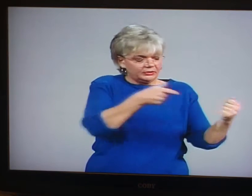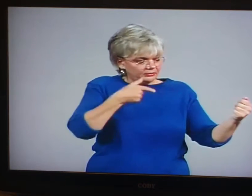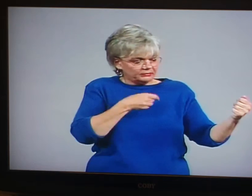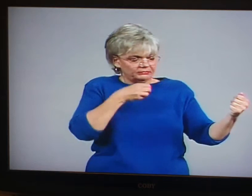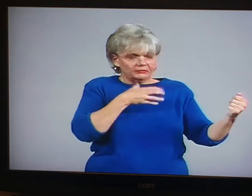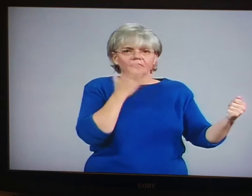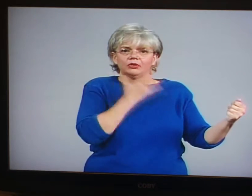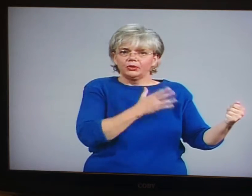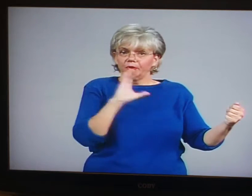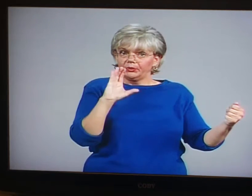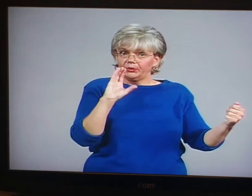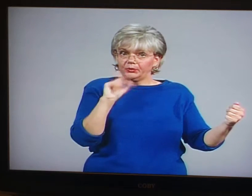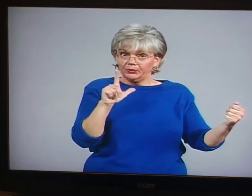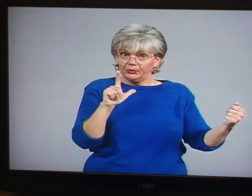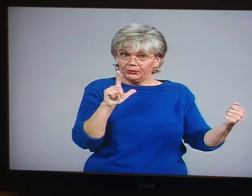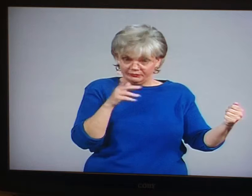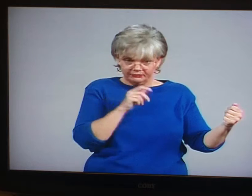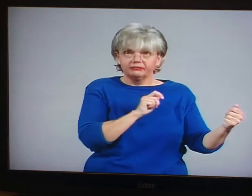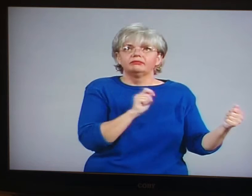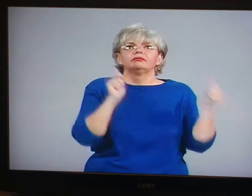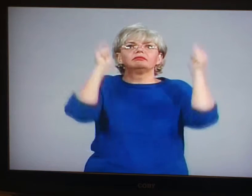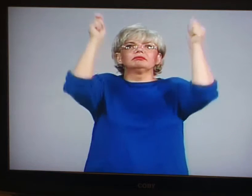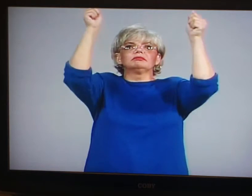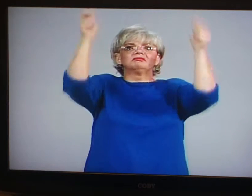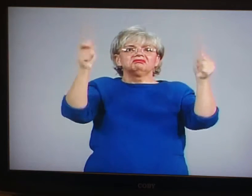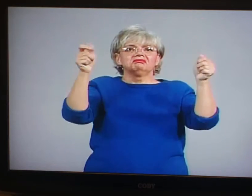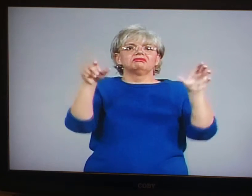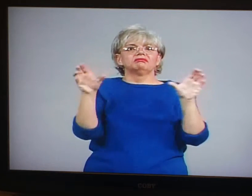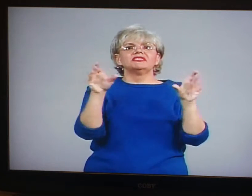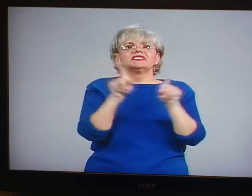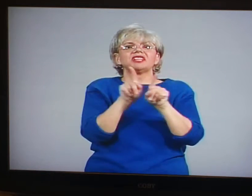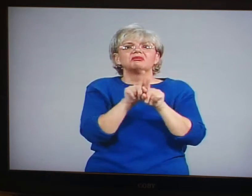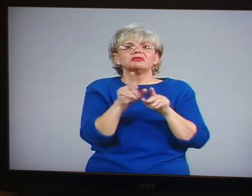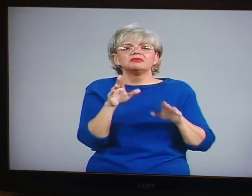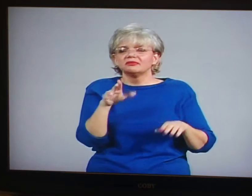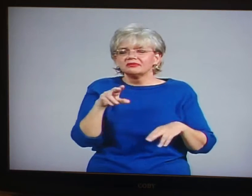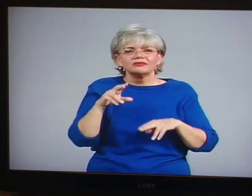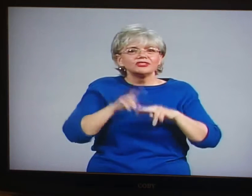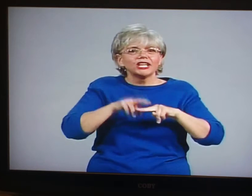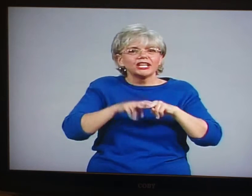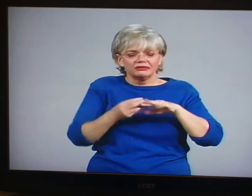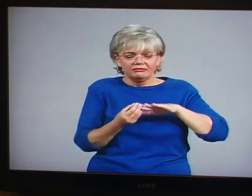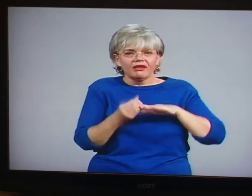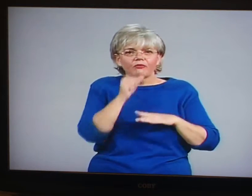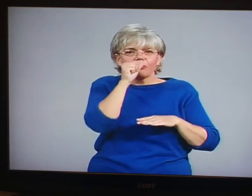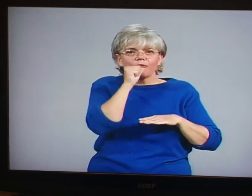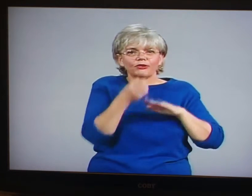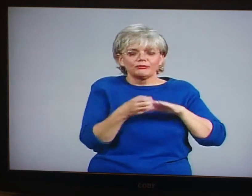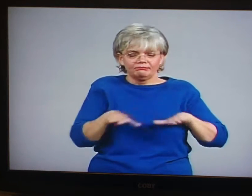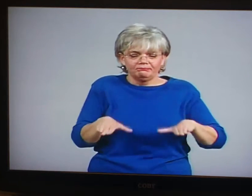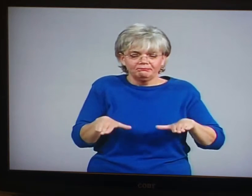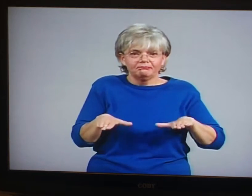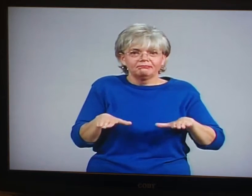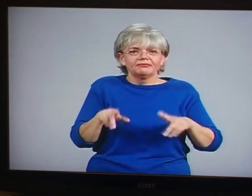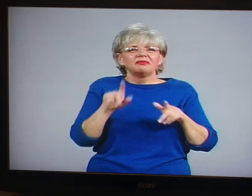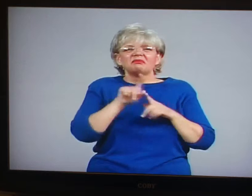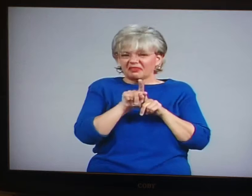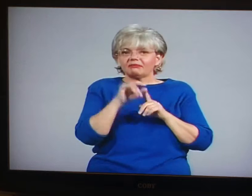on the back and just put a couple of dots right there on the on the edges of the corners hang it back up be